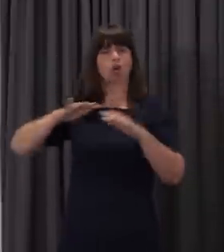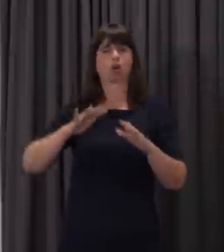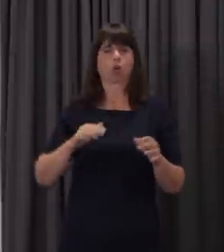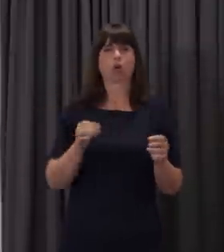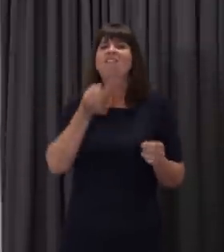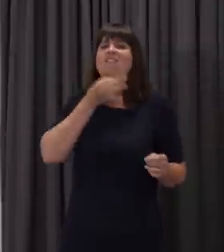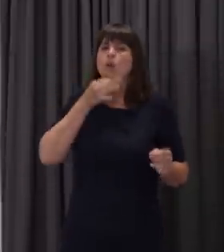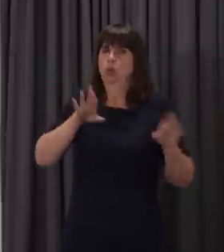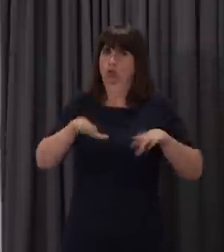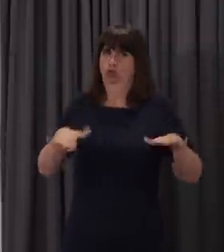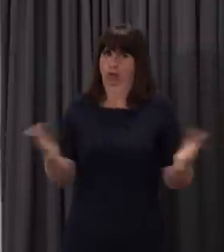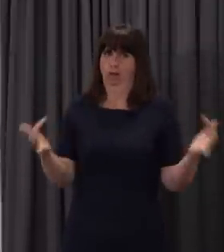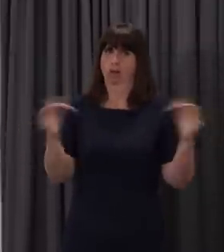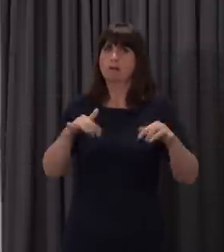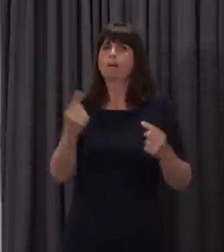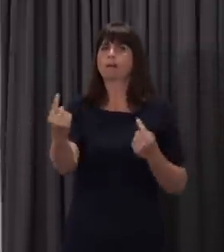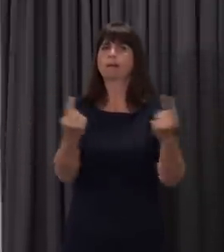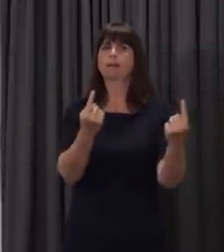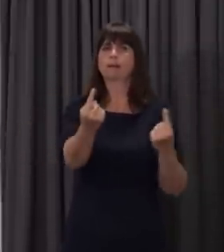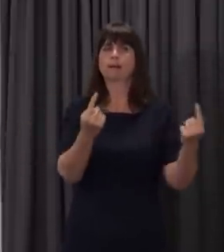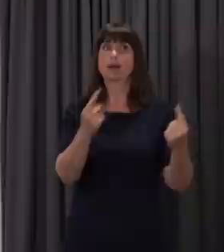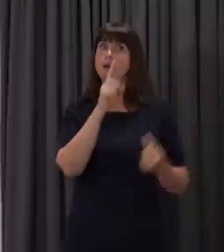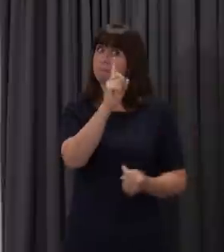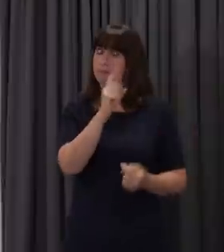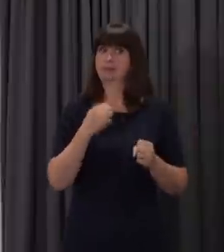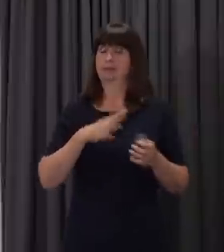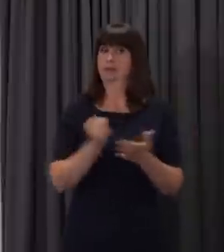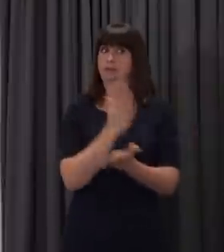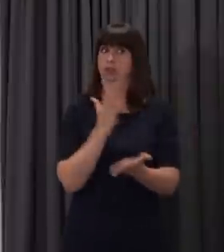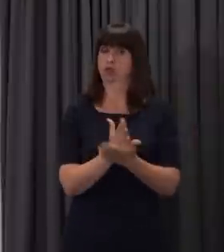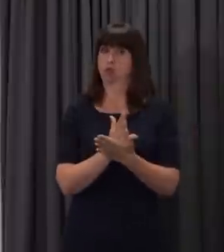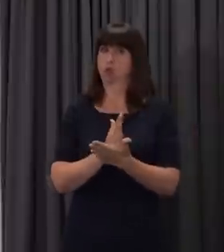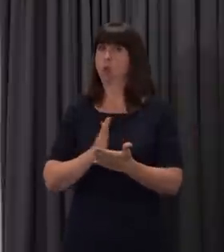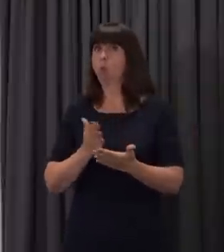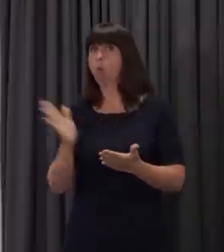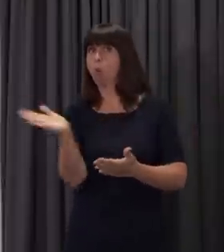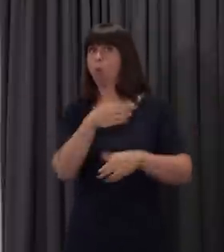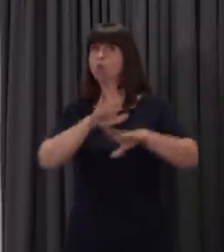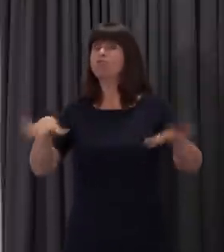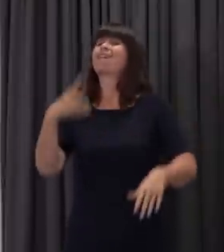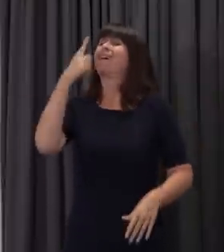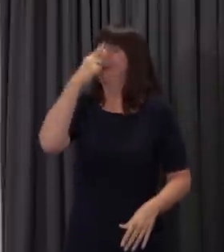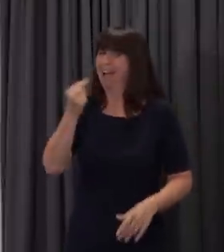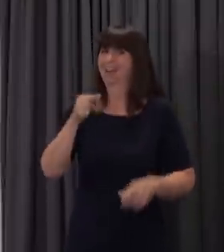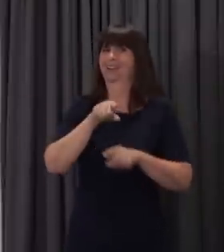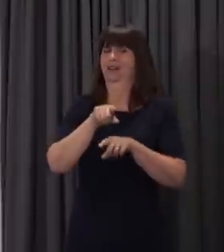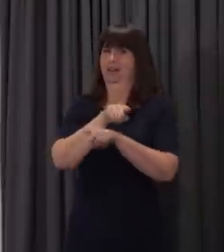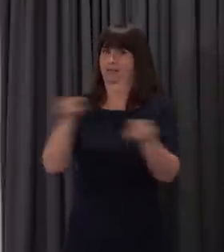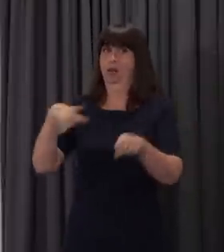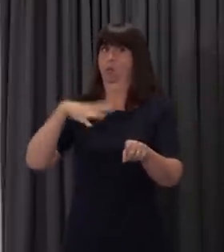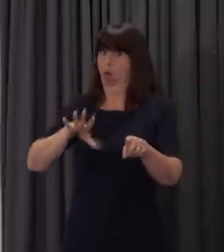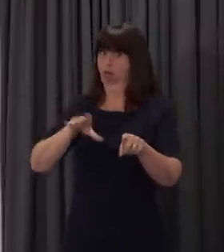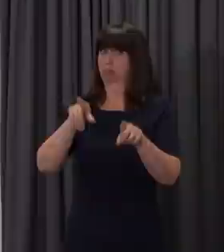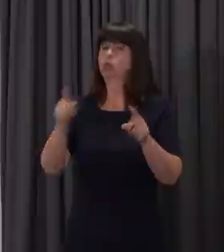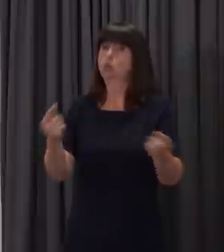but at the same time ensuring that there is equity and that all children are given the opportunity to